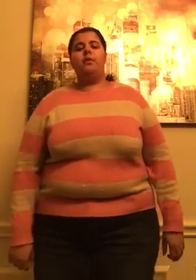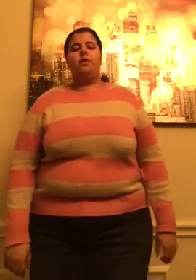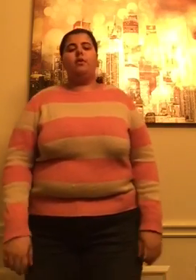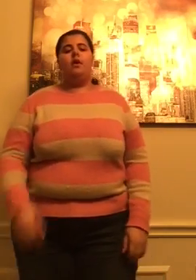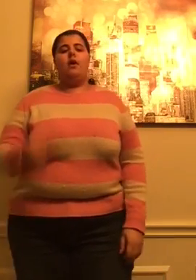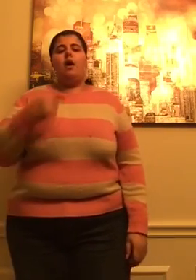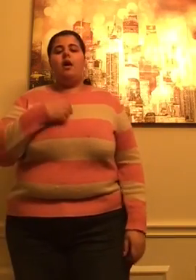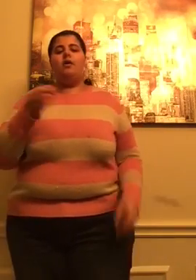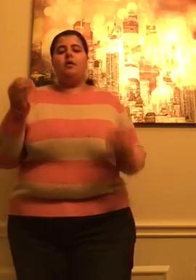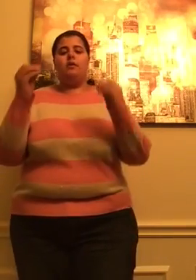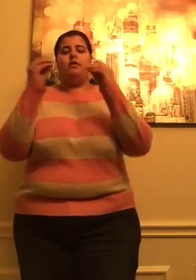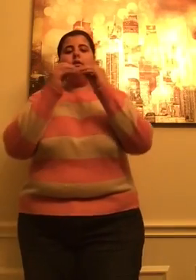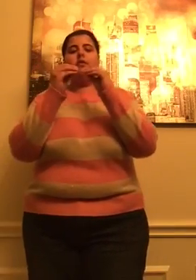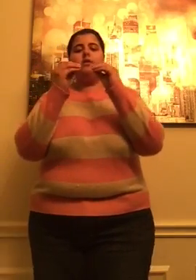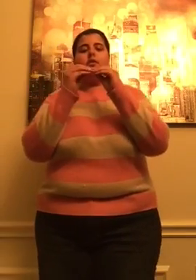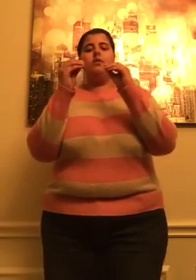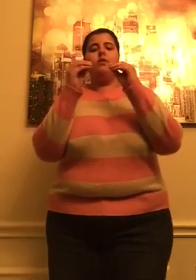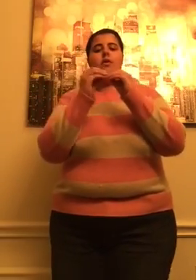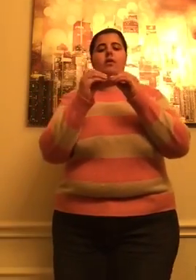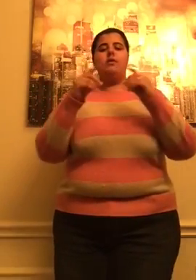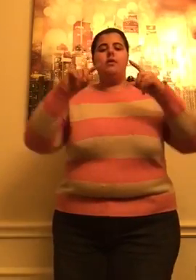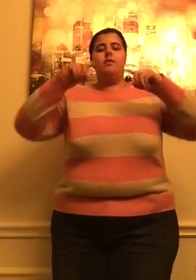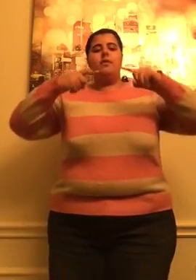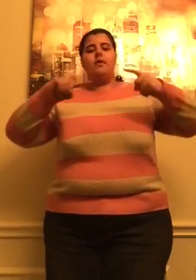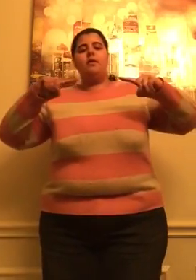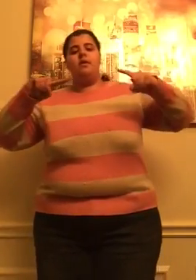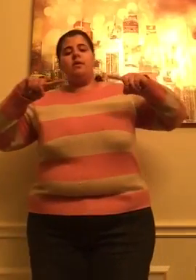I can kiss away the pain